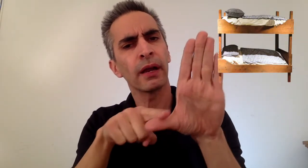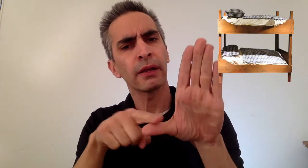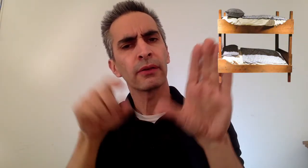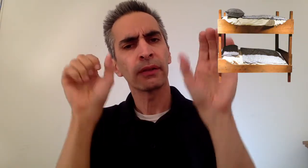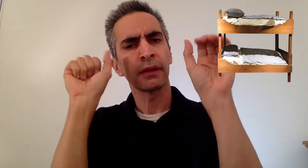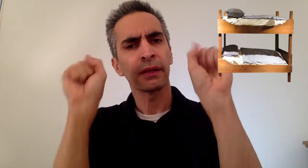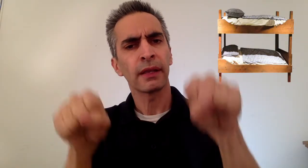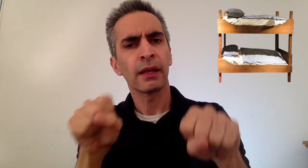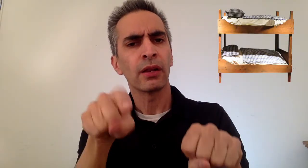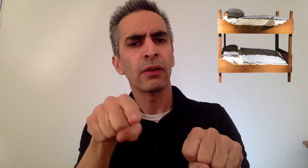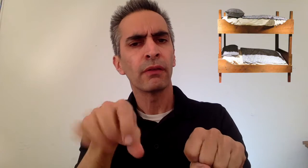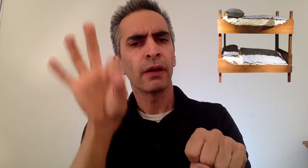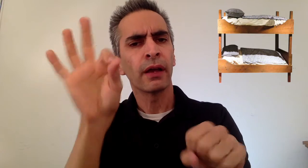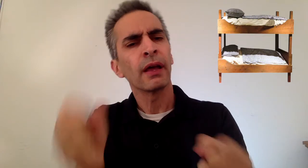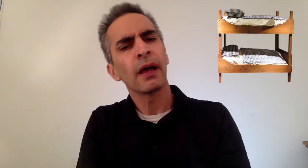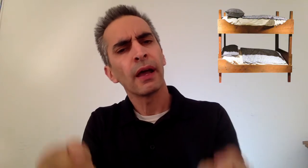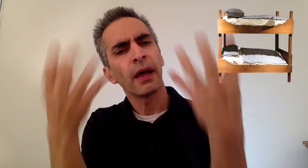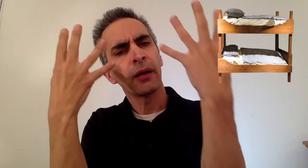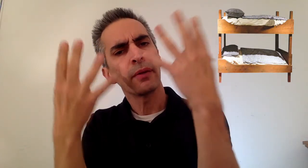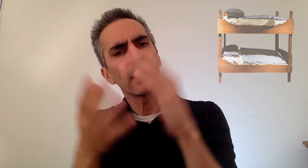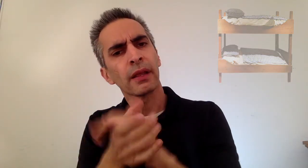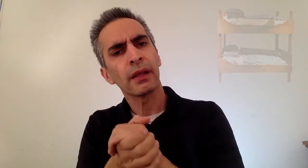How many right angles can you find?